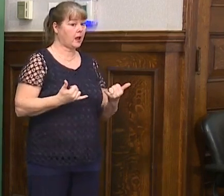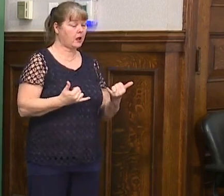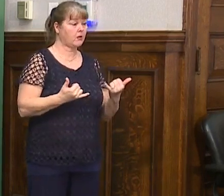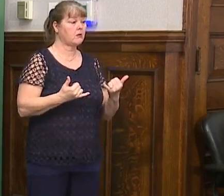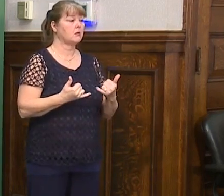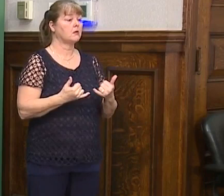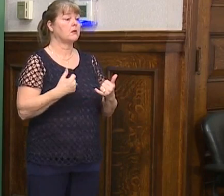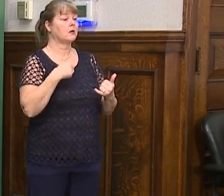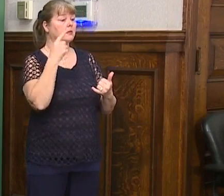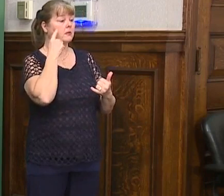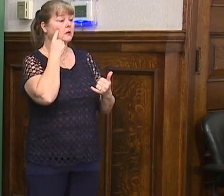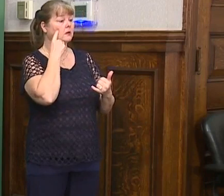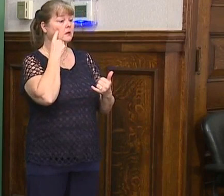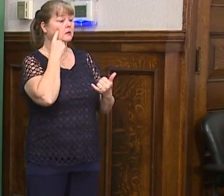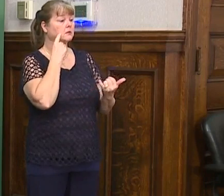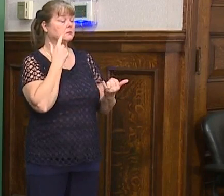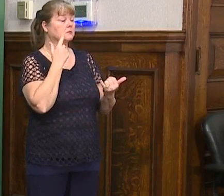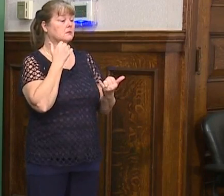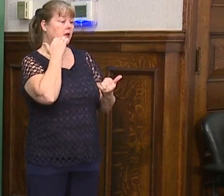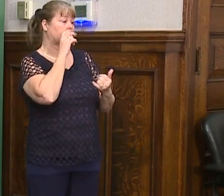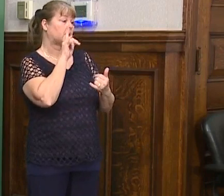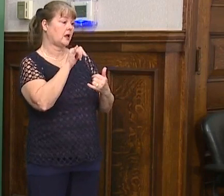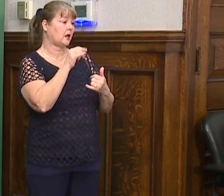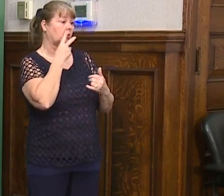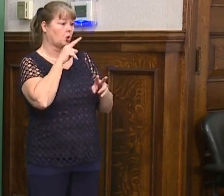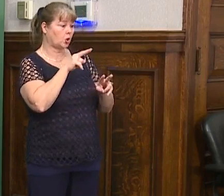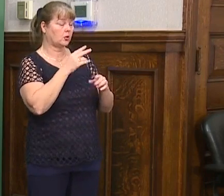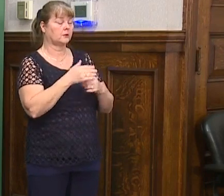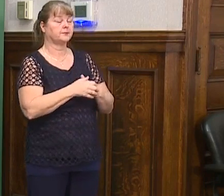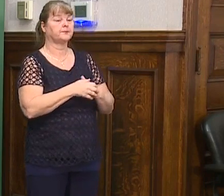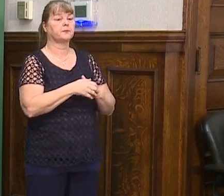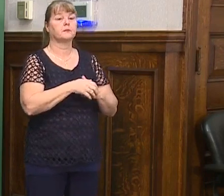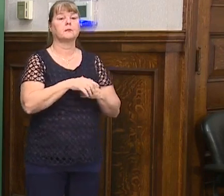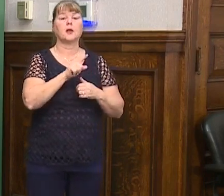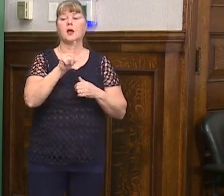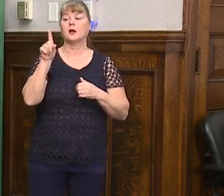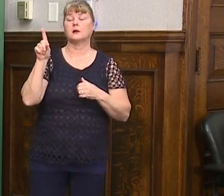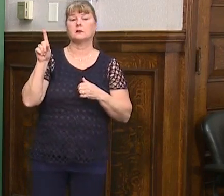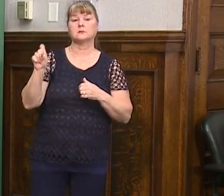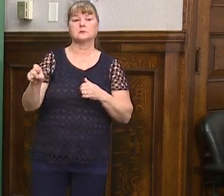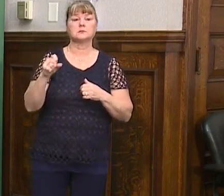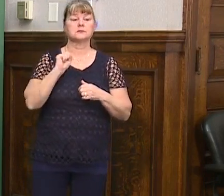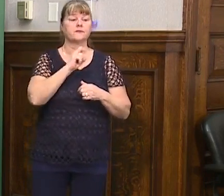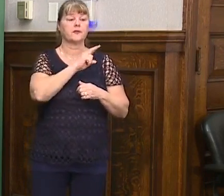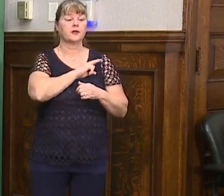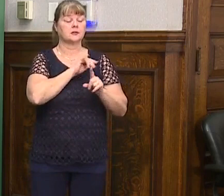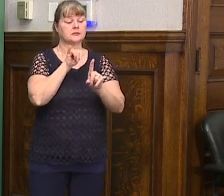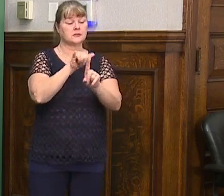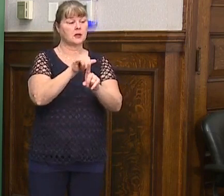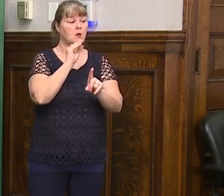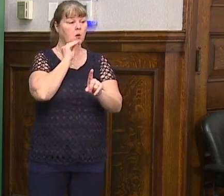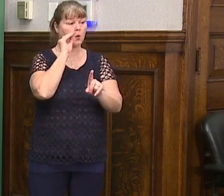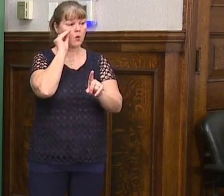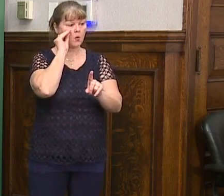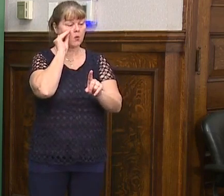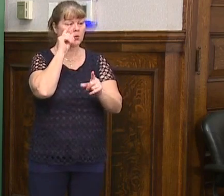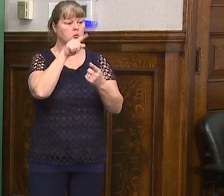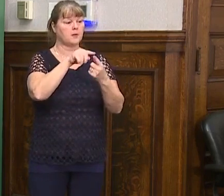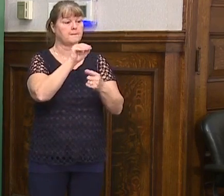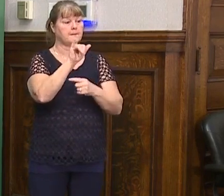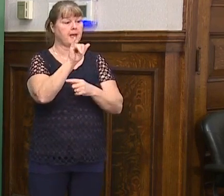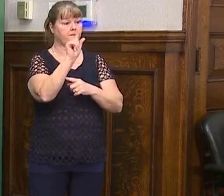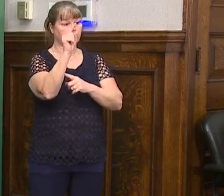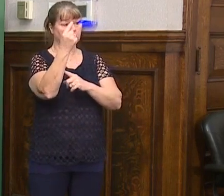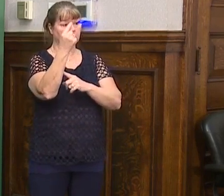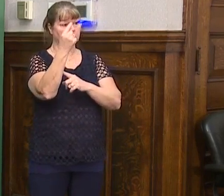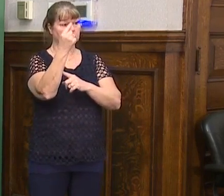Um, but I think it's, it's also day to day. Mr. Mayor, know that you extended, um, Spanish shelter in place, uh, to make one in